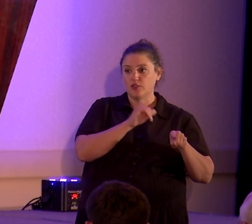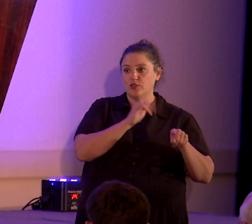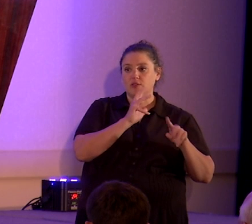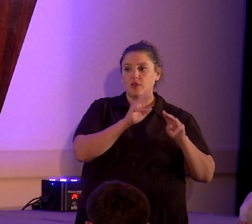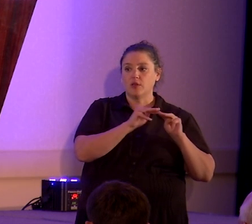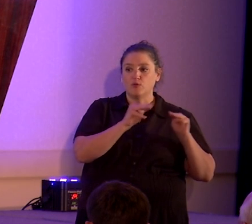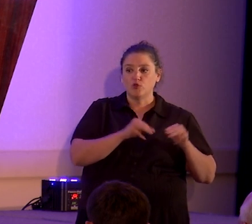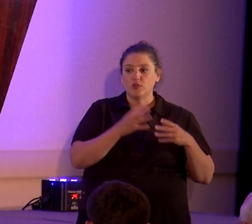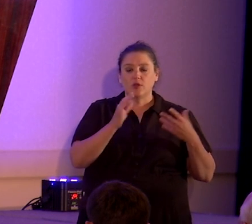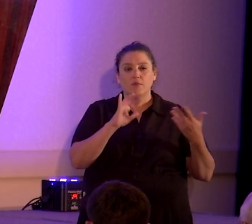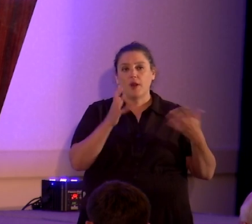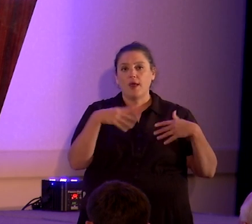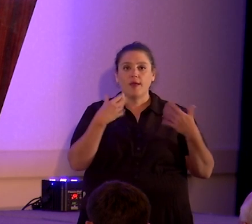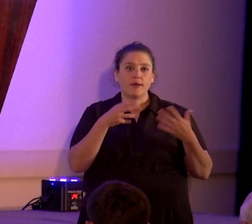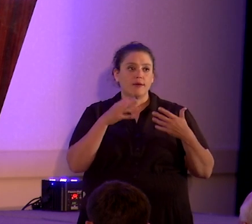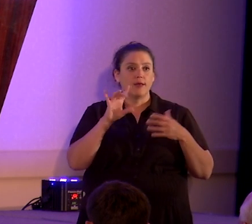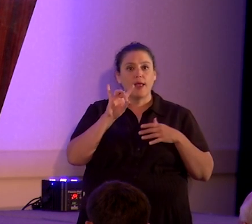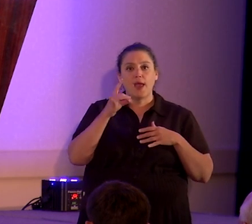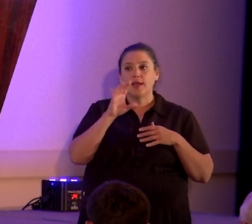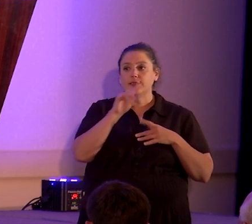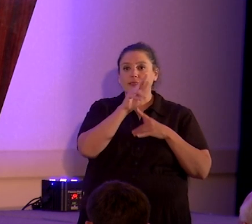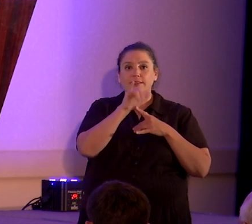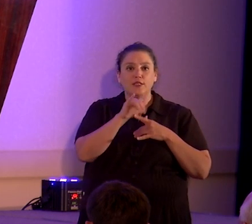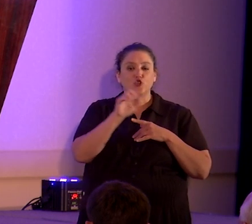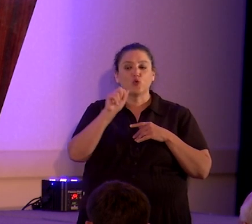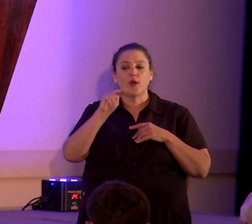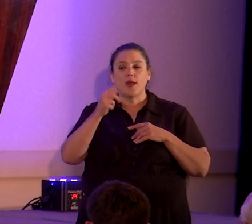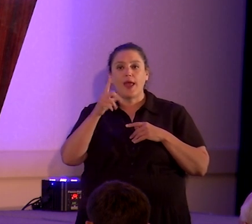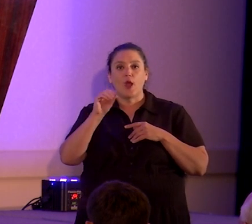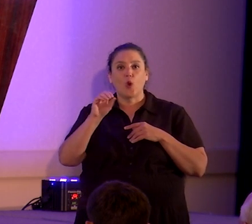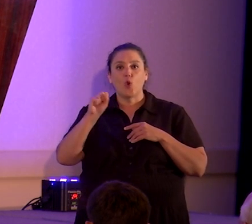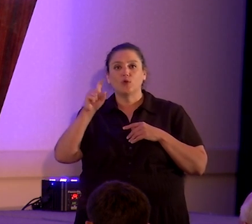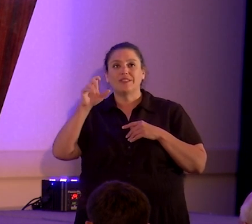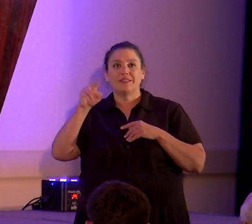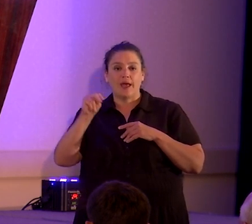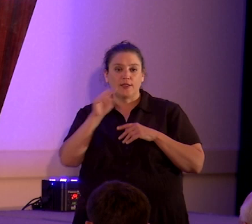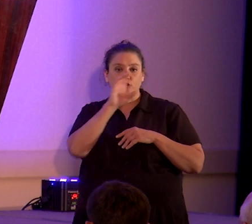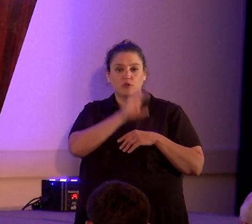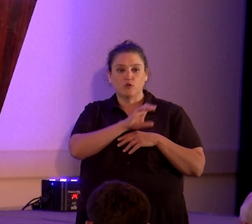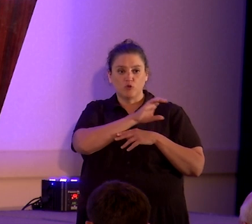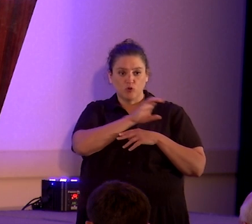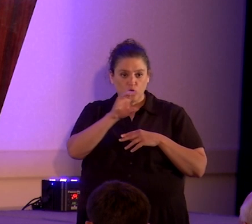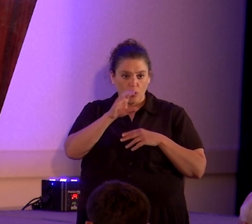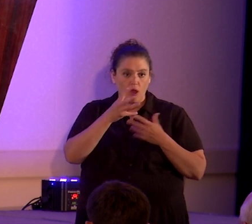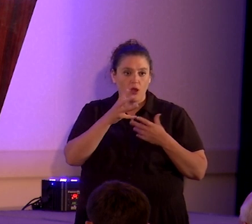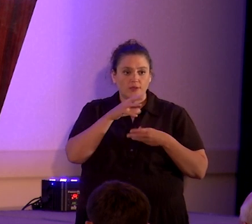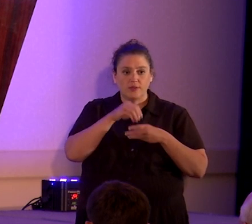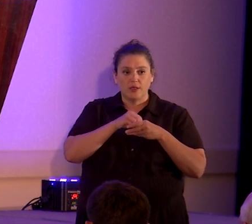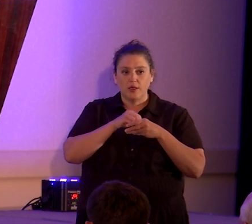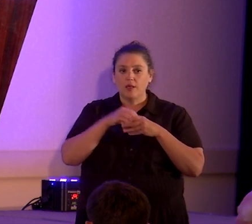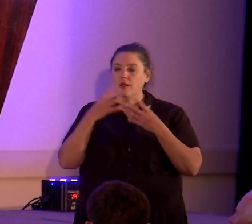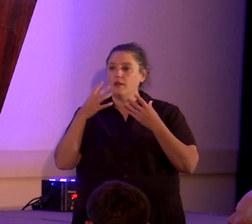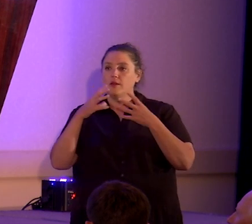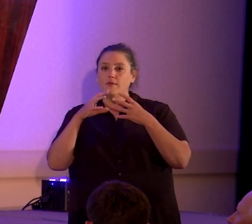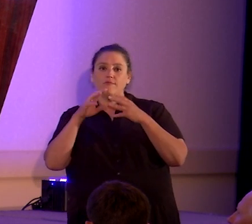an 8th century Anglo-Saxon cross in the Metropolitan Museum of Art.